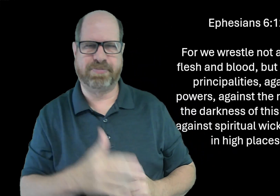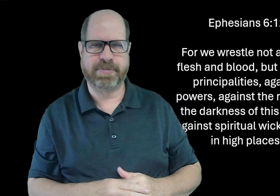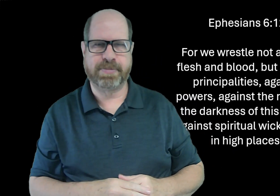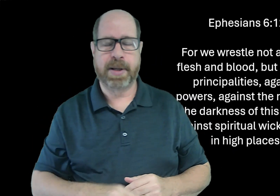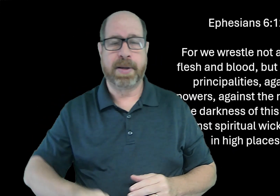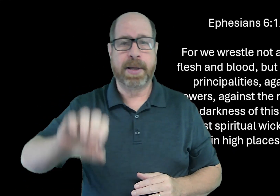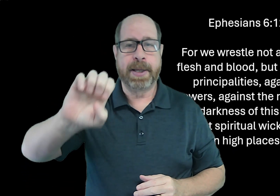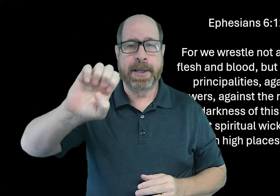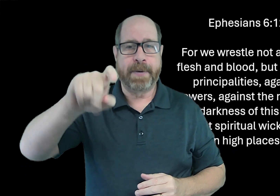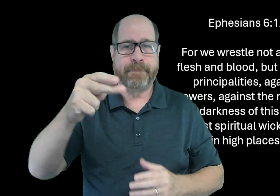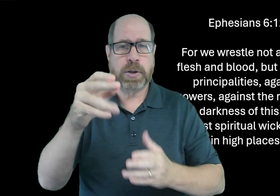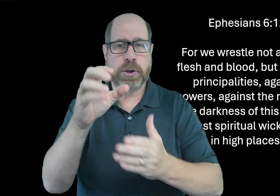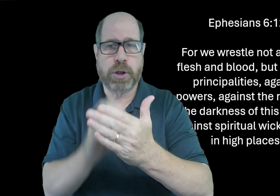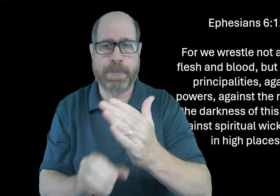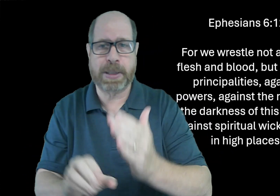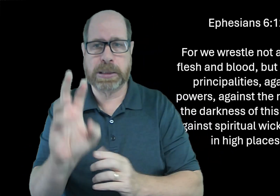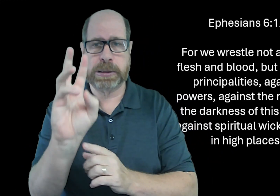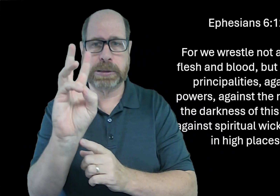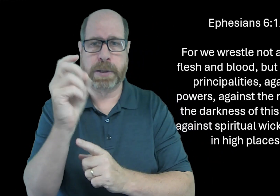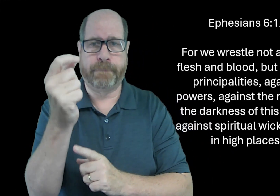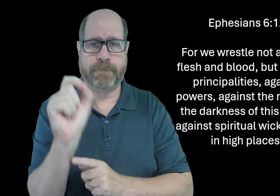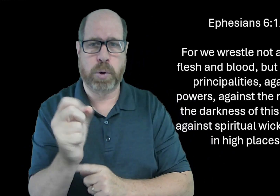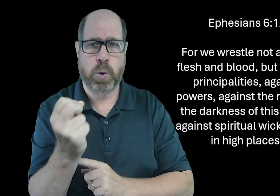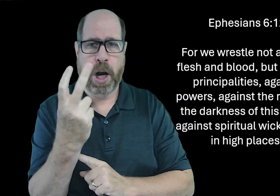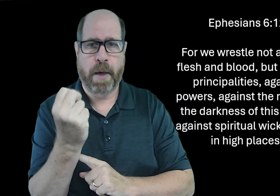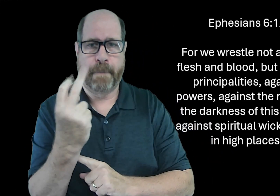verse. Ephesians chapter 6, verse 12.